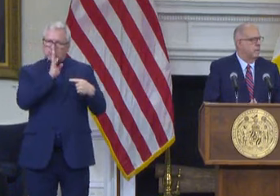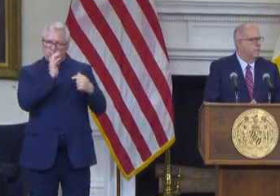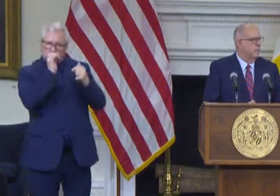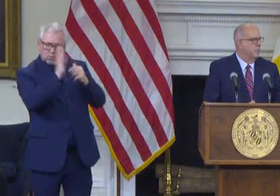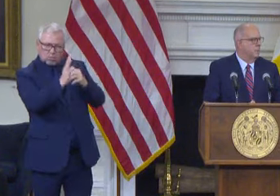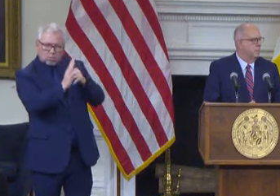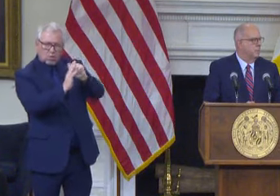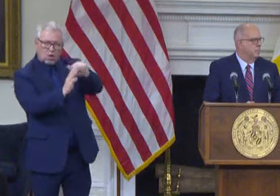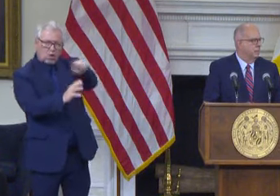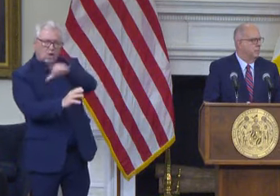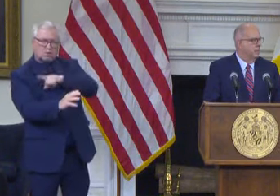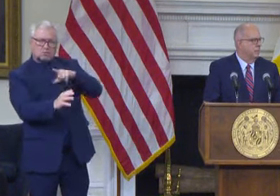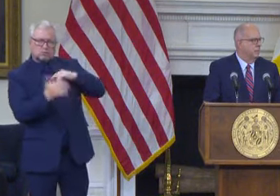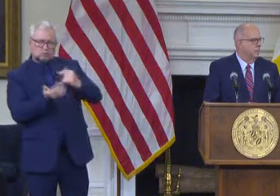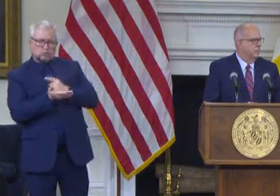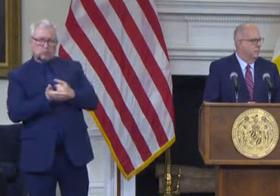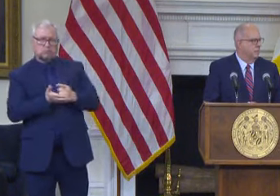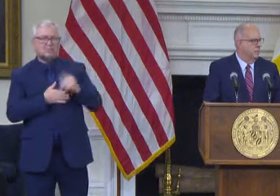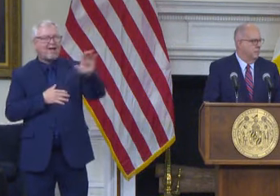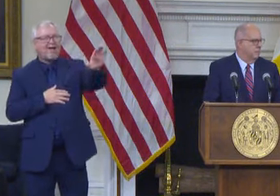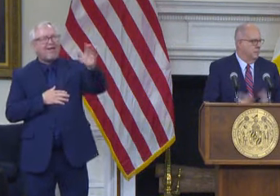I think the lawmakers are perfectly